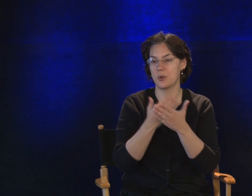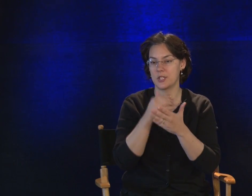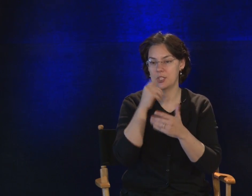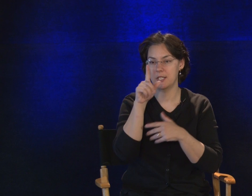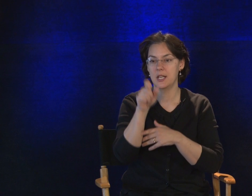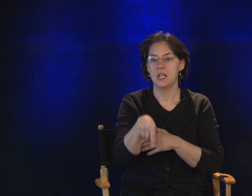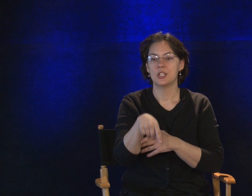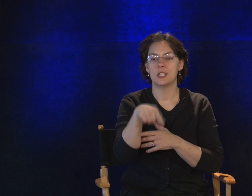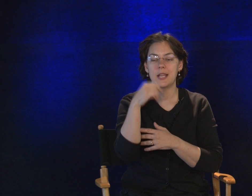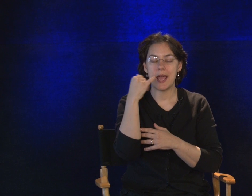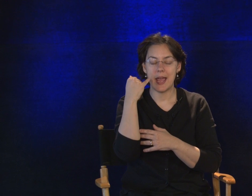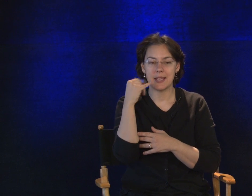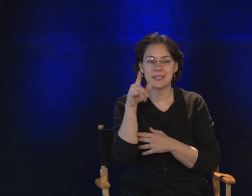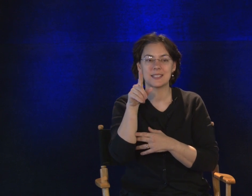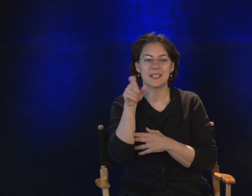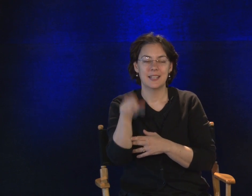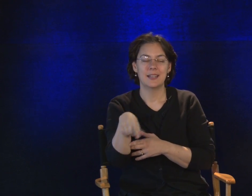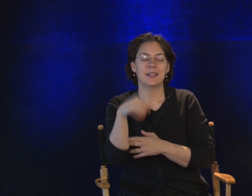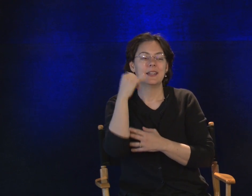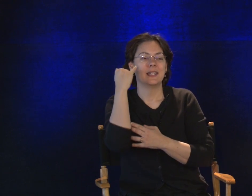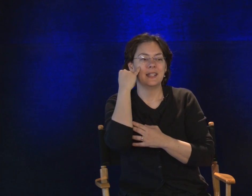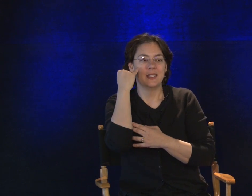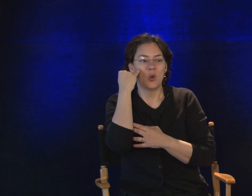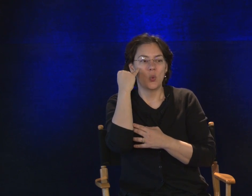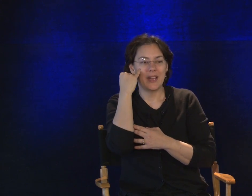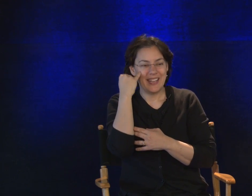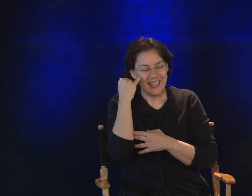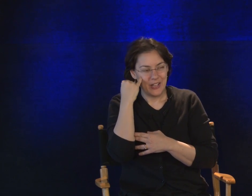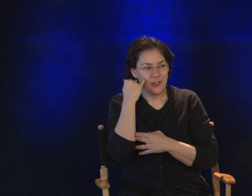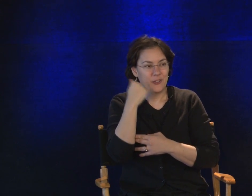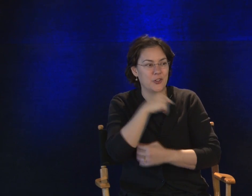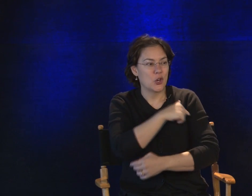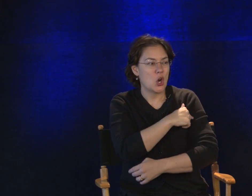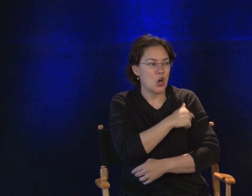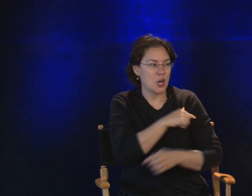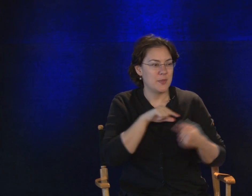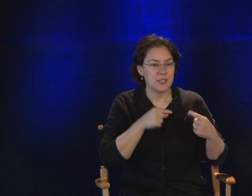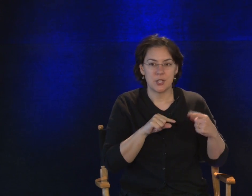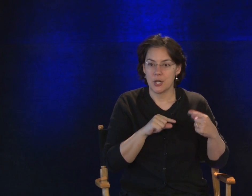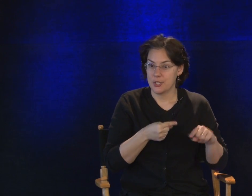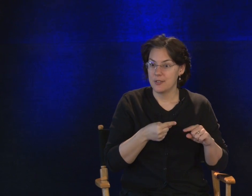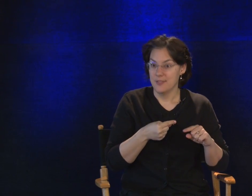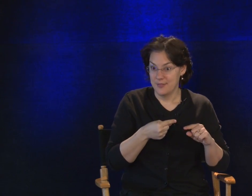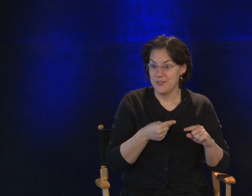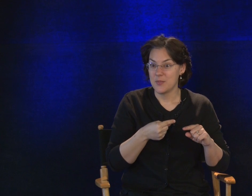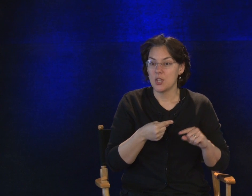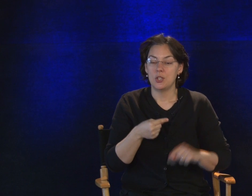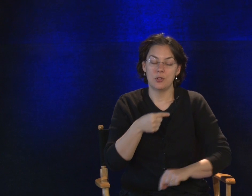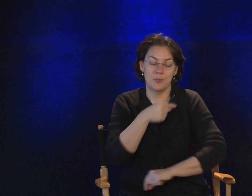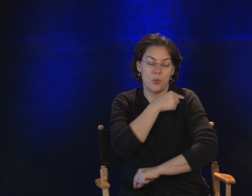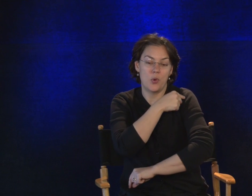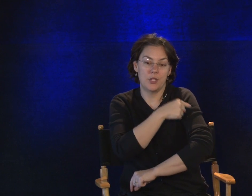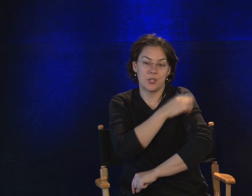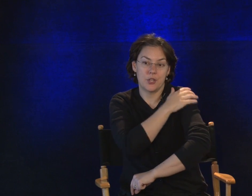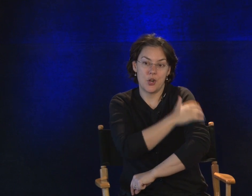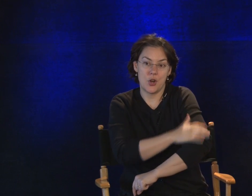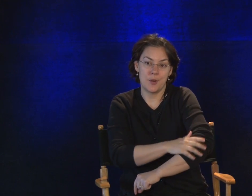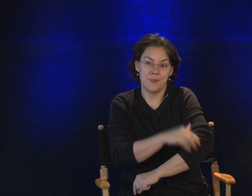question. She asked, what if your arm is hurt? You can point to your arm